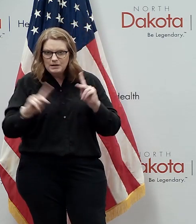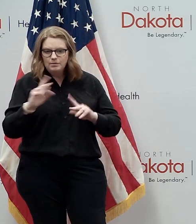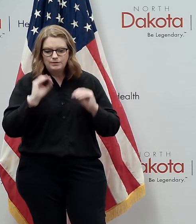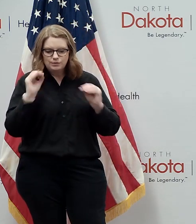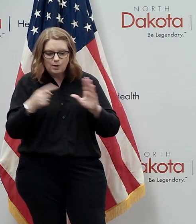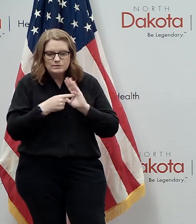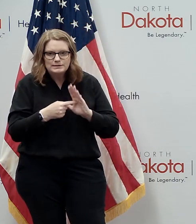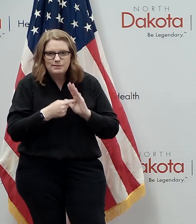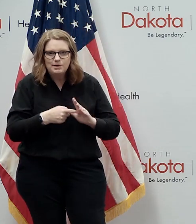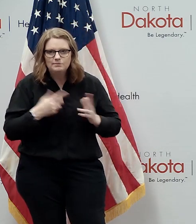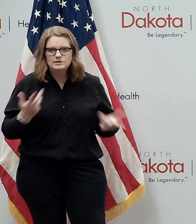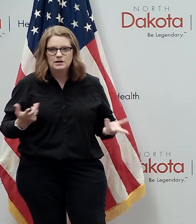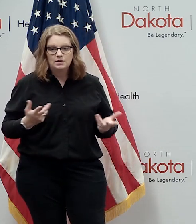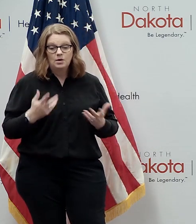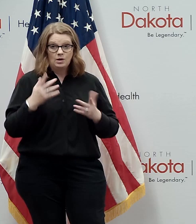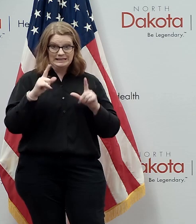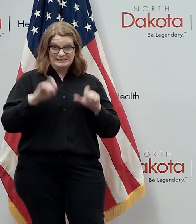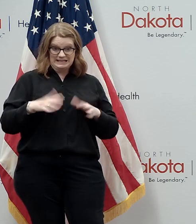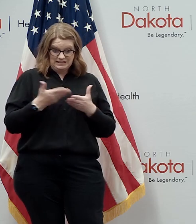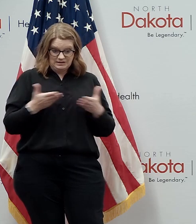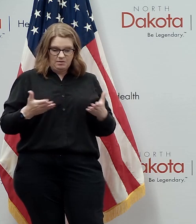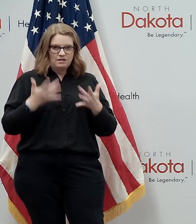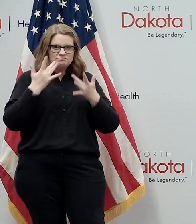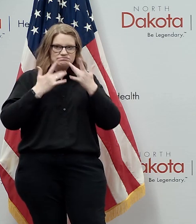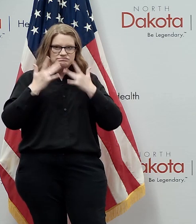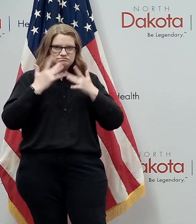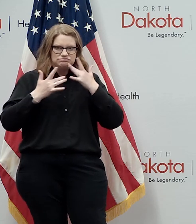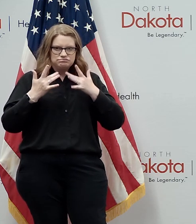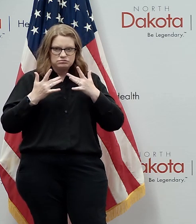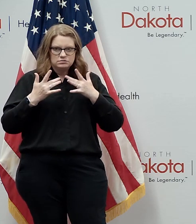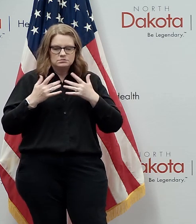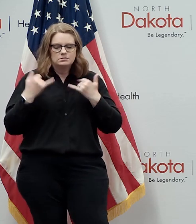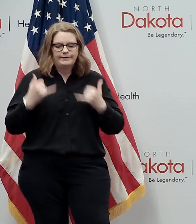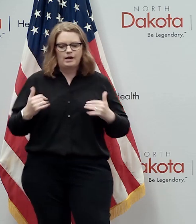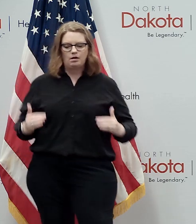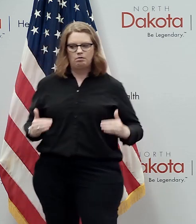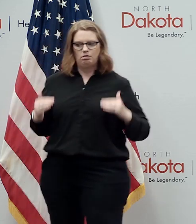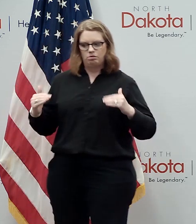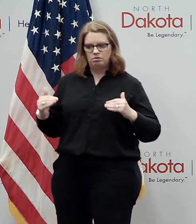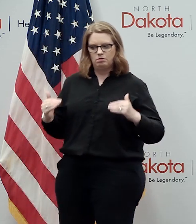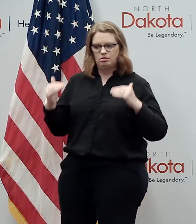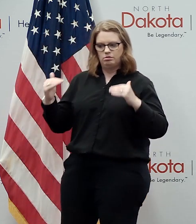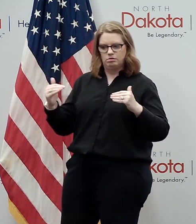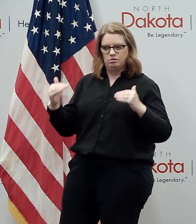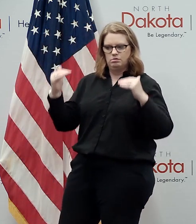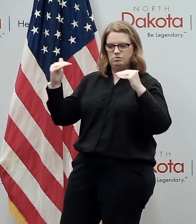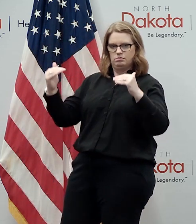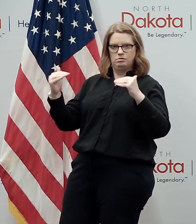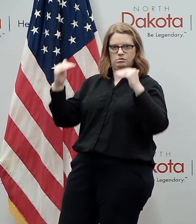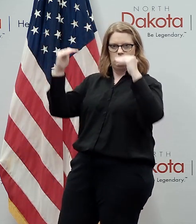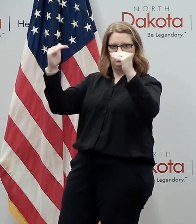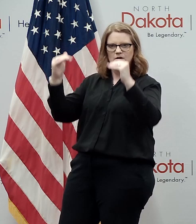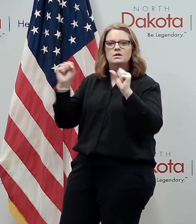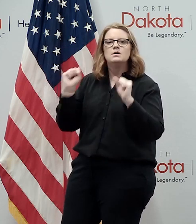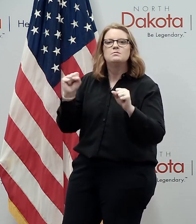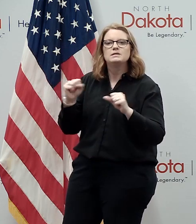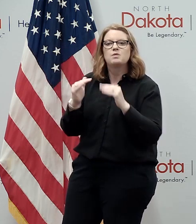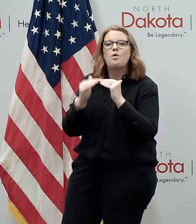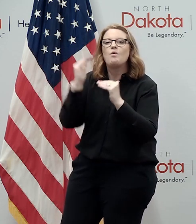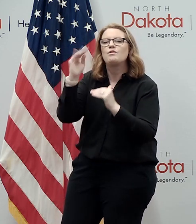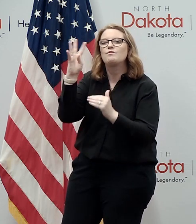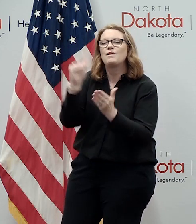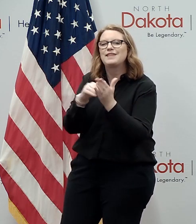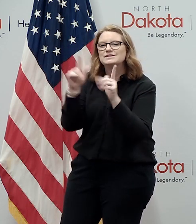-symptomatic because they're short of testing supplies now when we've built our capacity up to uh over 4 000 tests a day